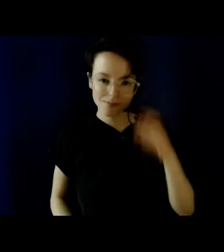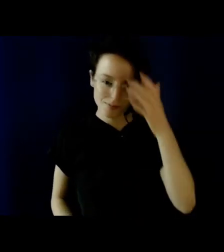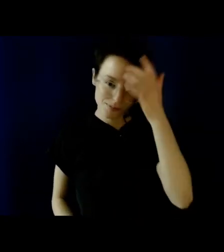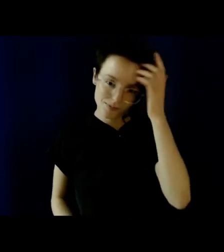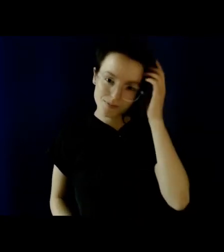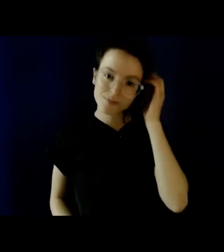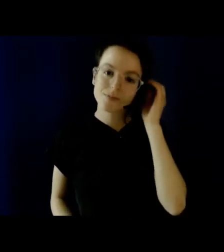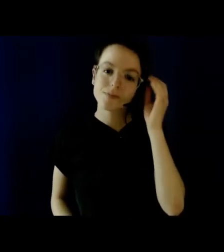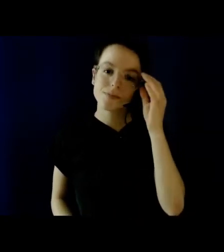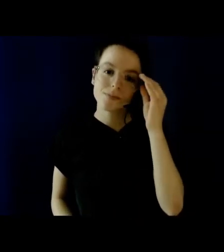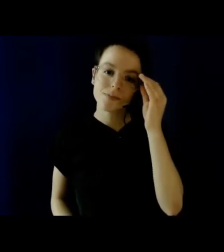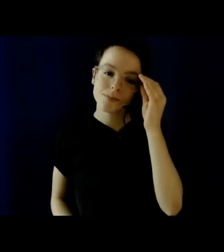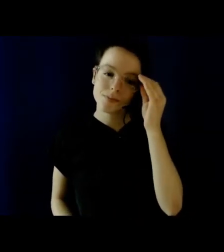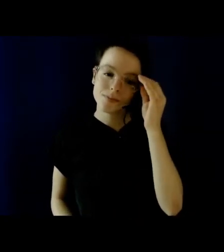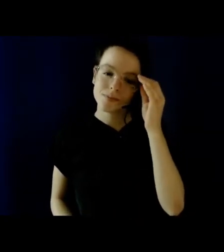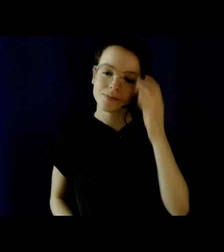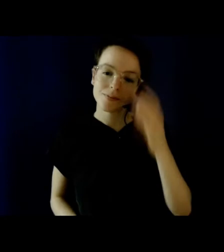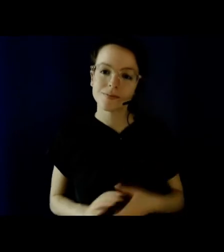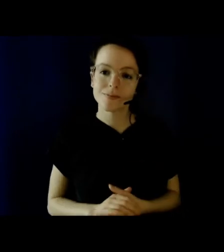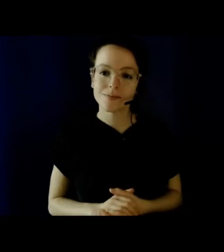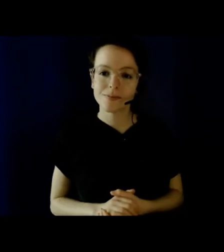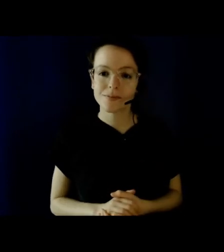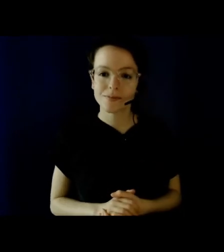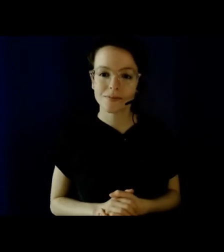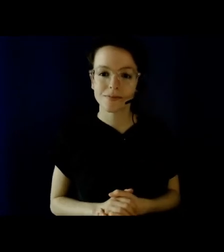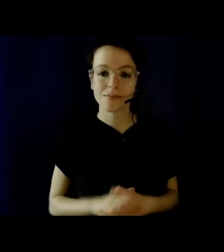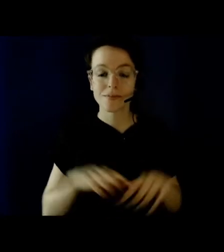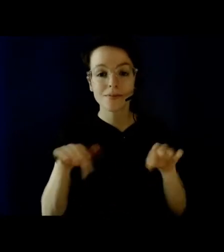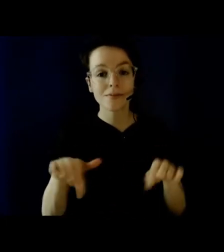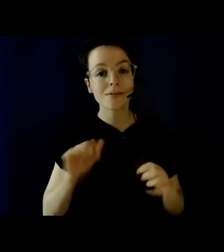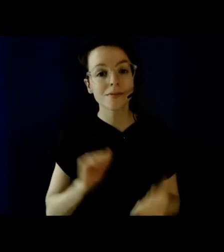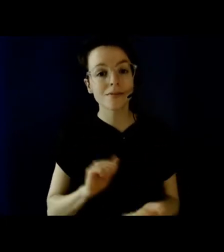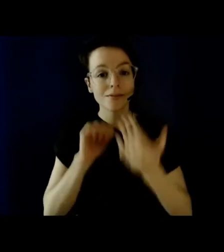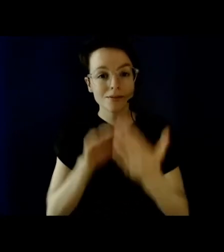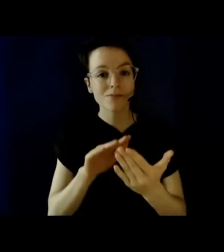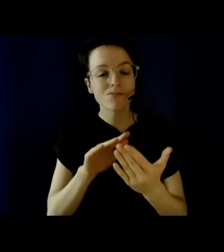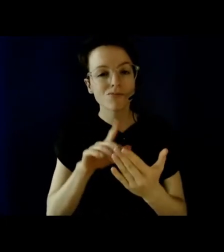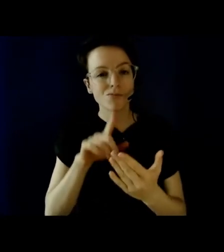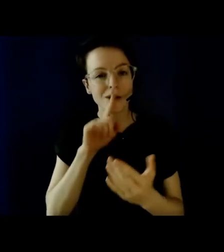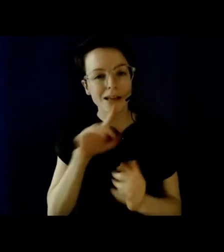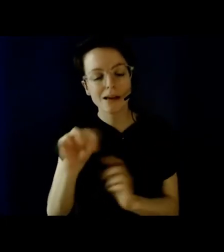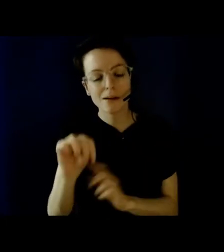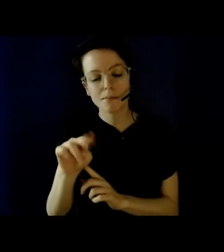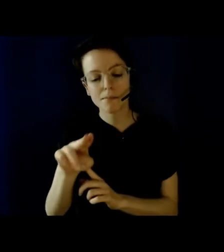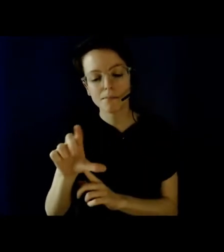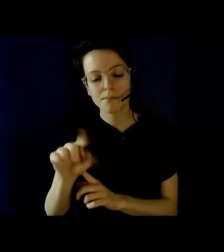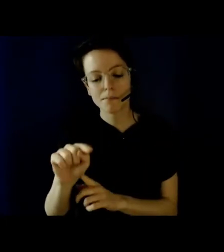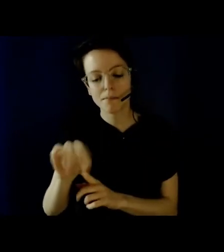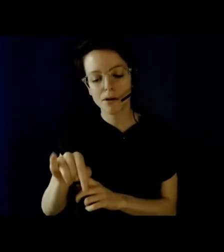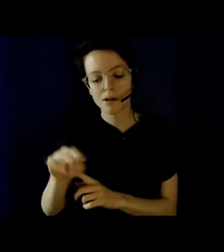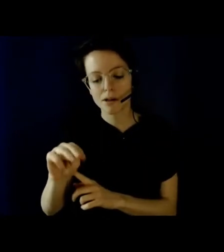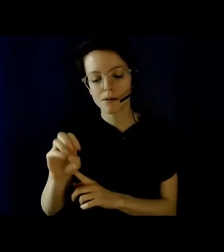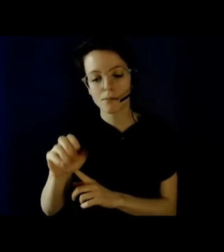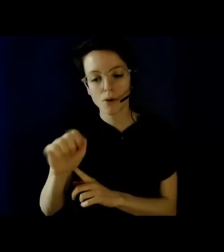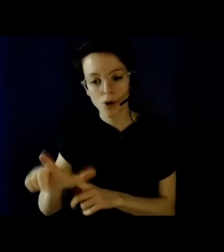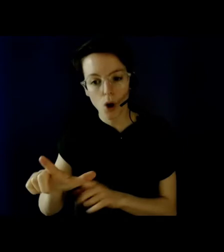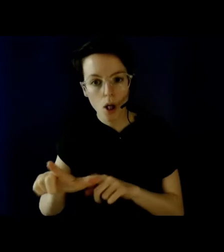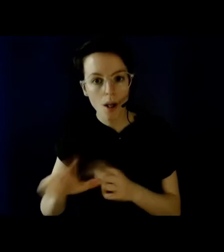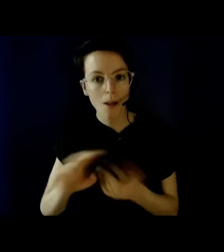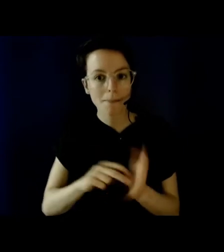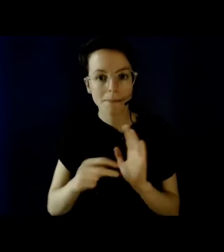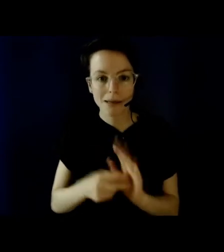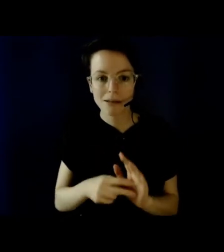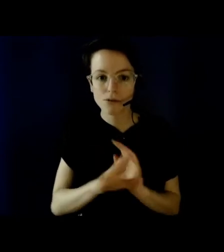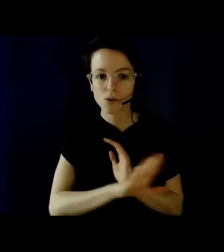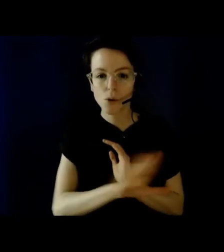We also take a multi-modal approach to facilitate communication between us. So after the panel, we will invite you to share your